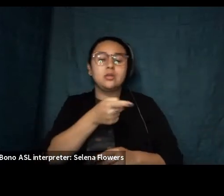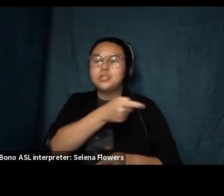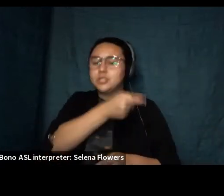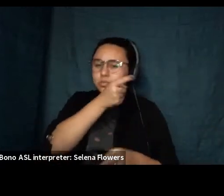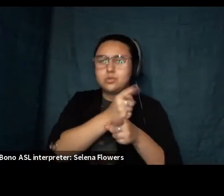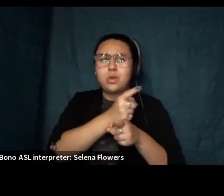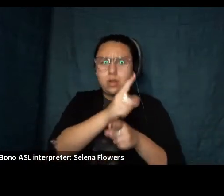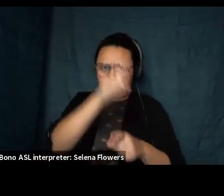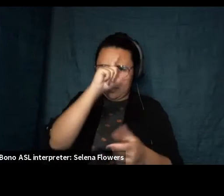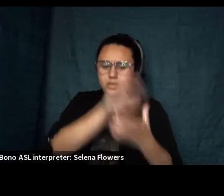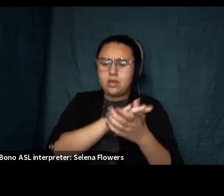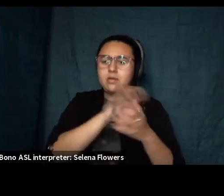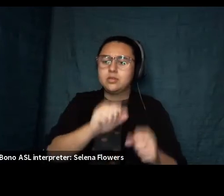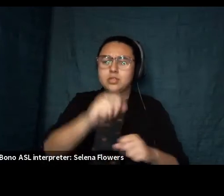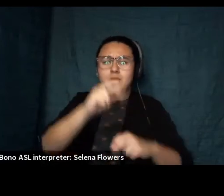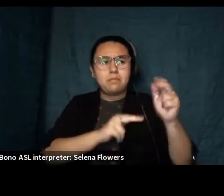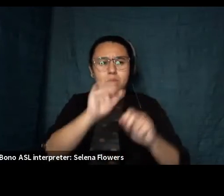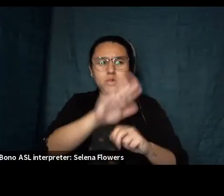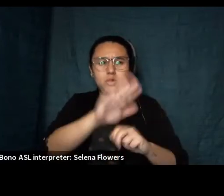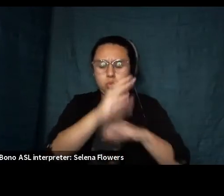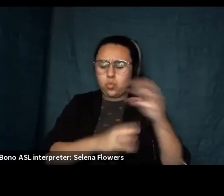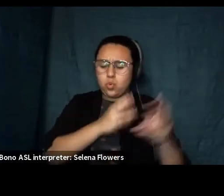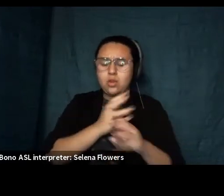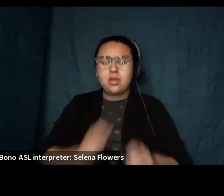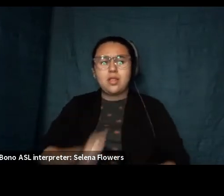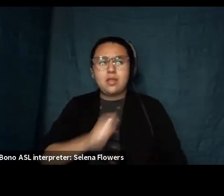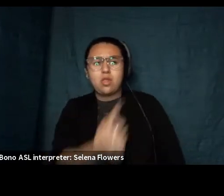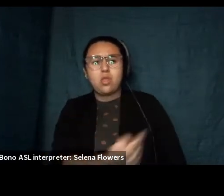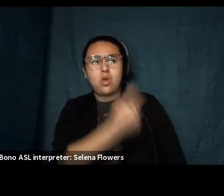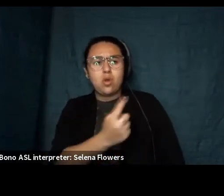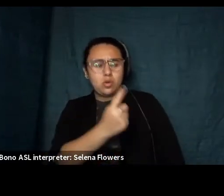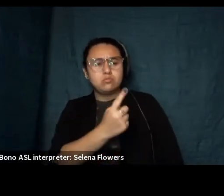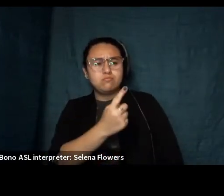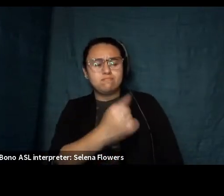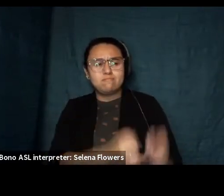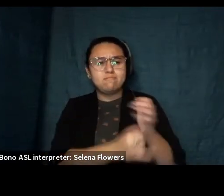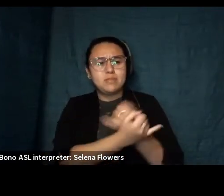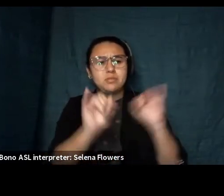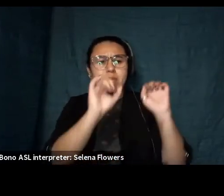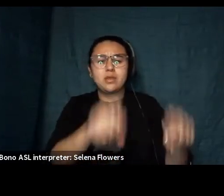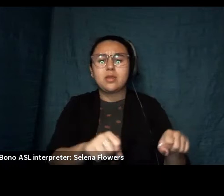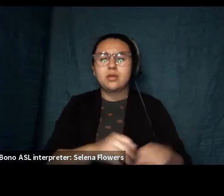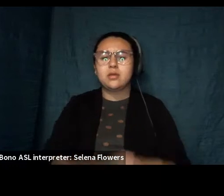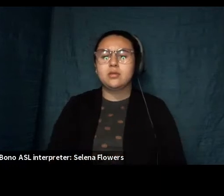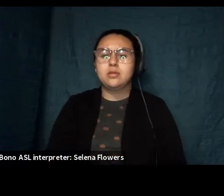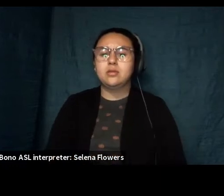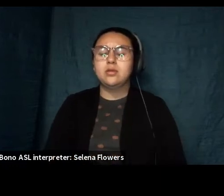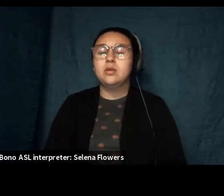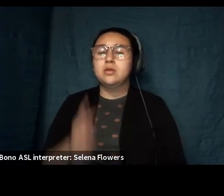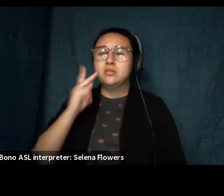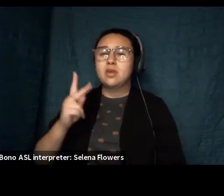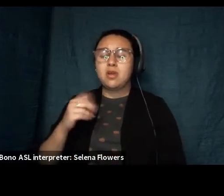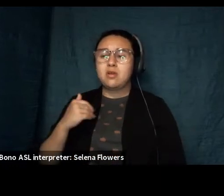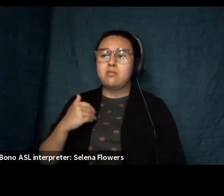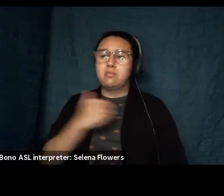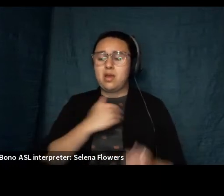belief that she could build a world and live in it alone or that she will one day greet the sag of her imperfect breasts with the murmur of